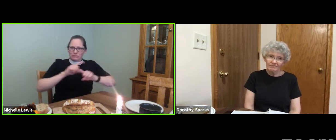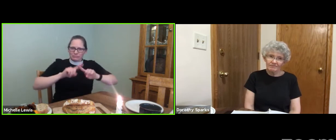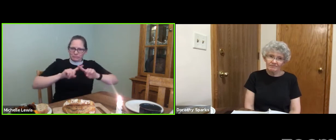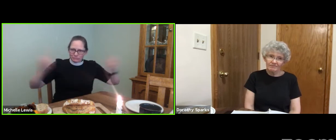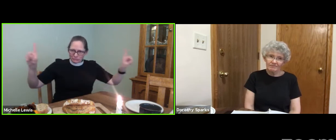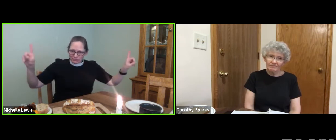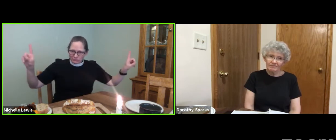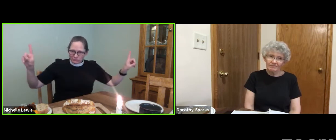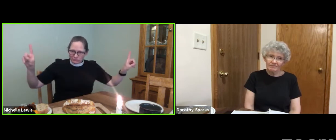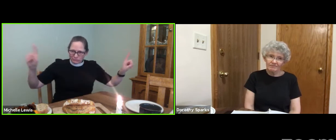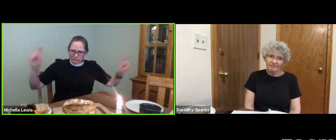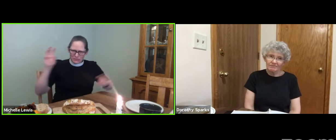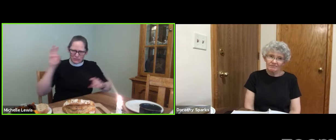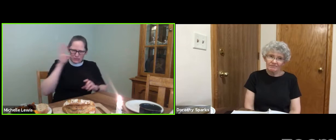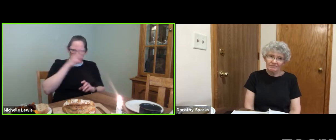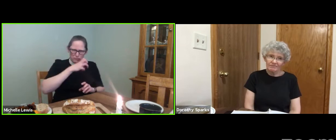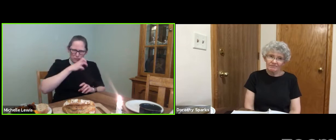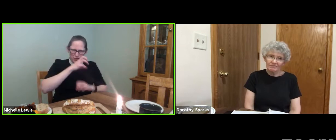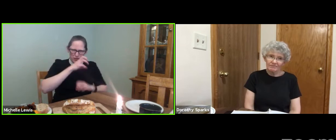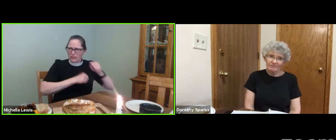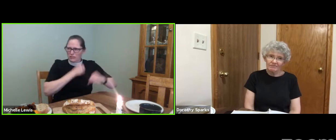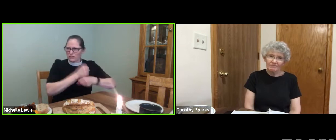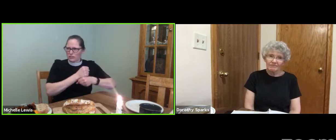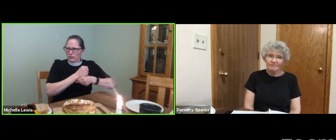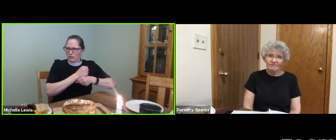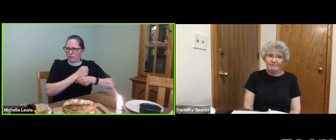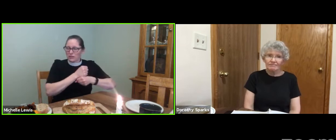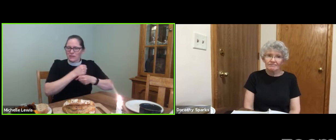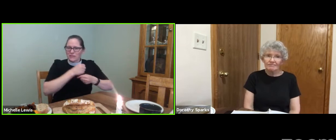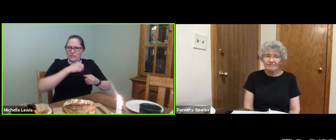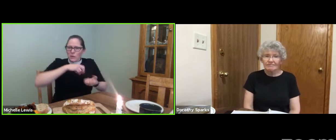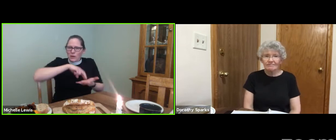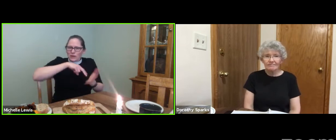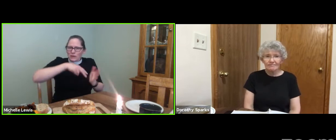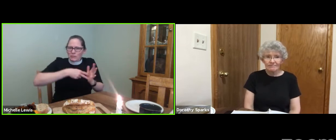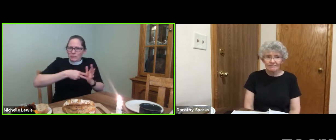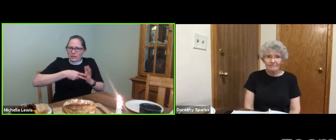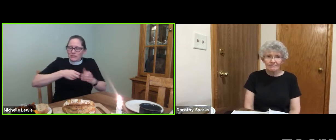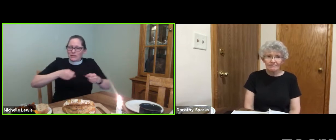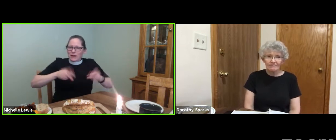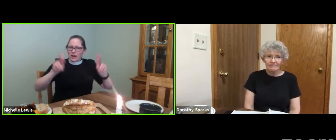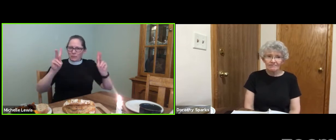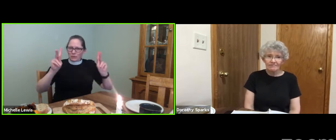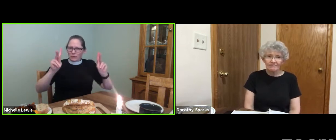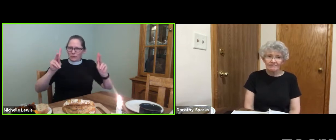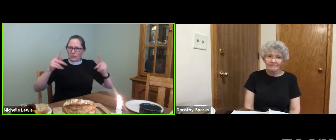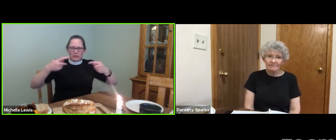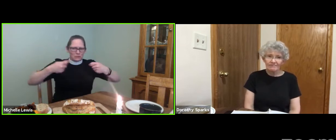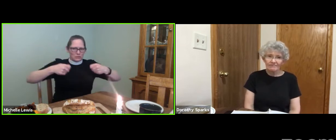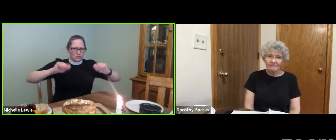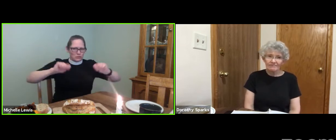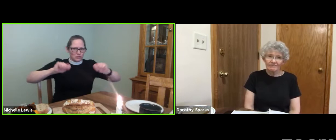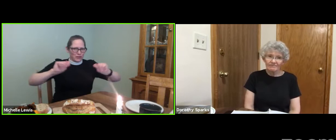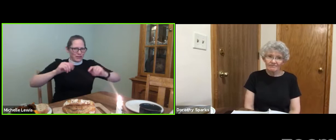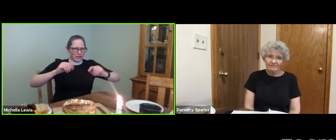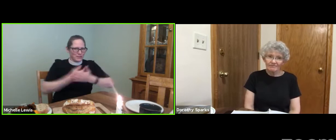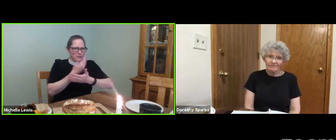But in 2020, in a strange time that we are living, we are